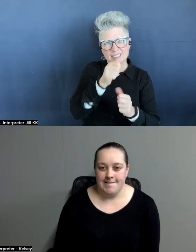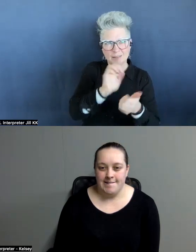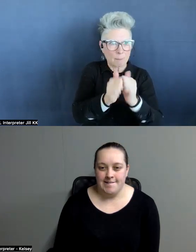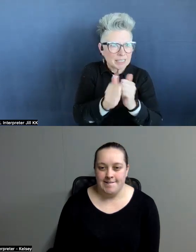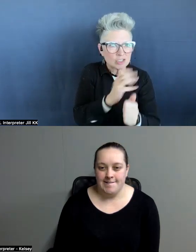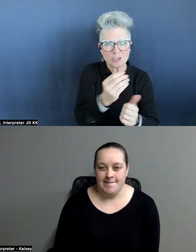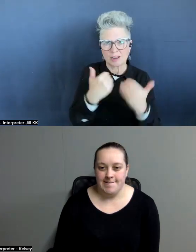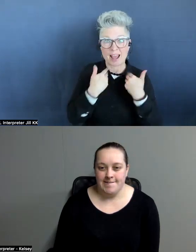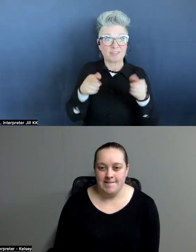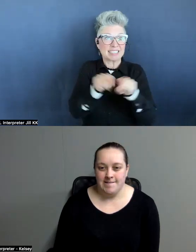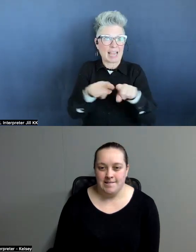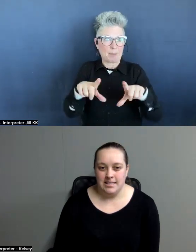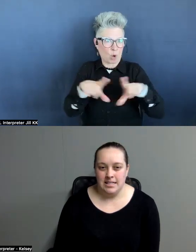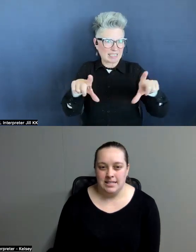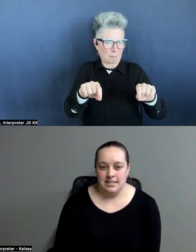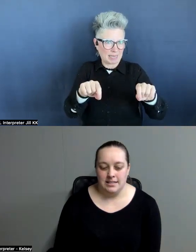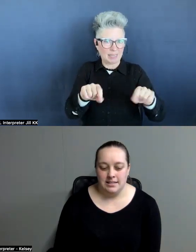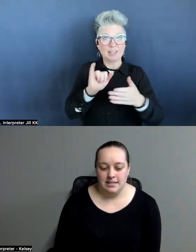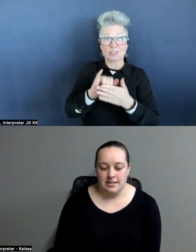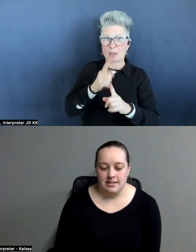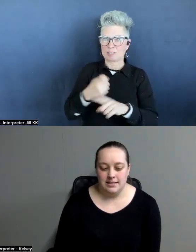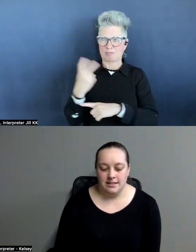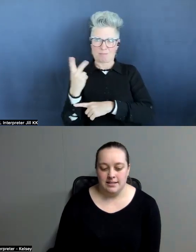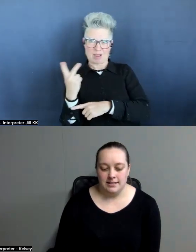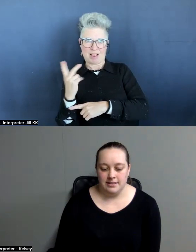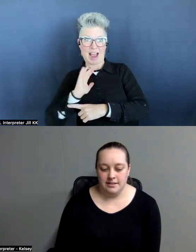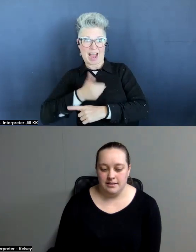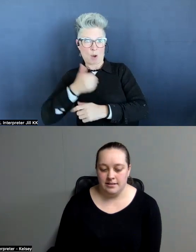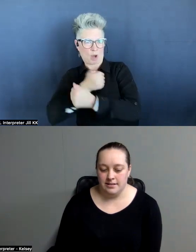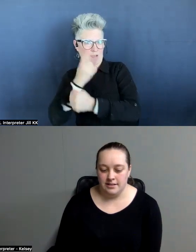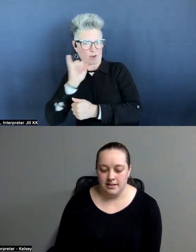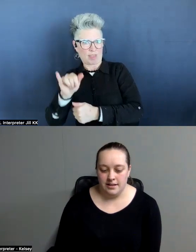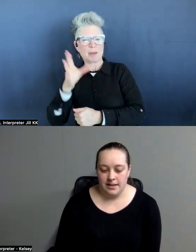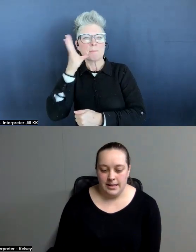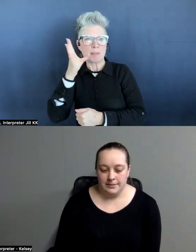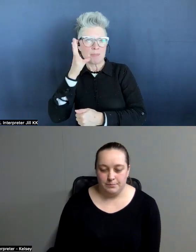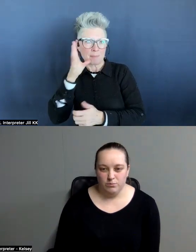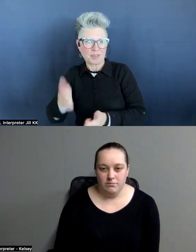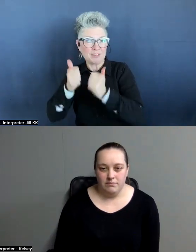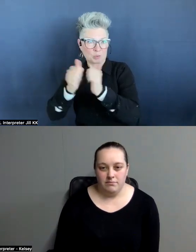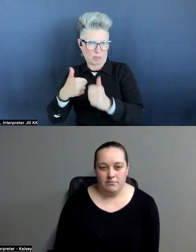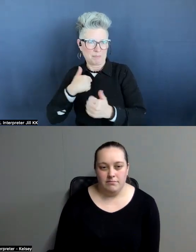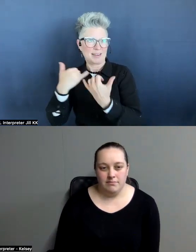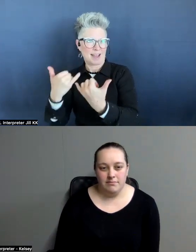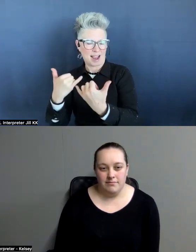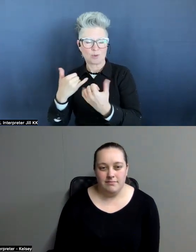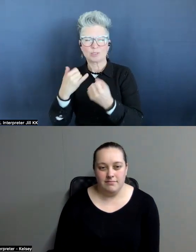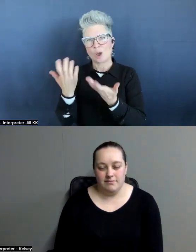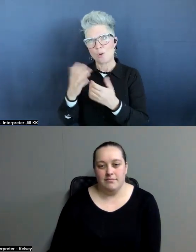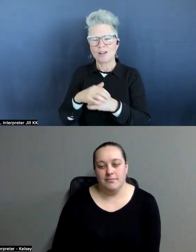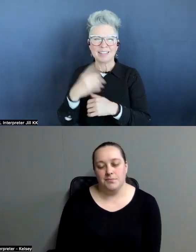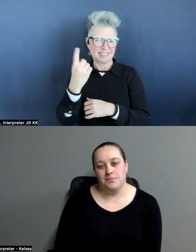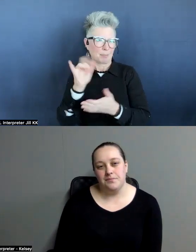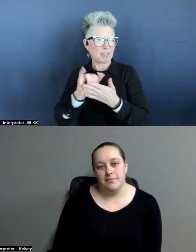recipe. So it came from out of our love for that. And that's, you know, my mama lives with me now. And so just, you know, something that was